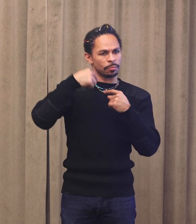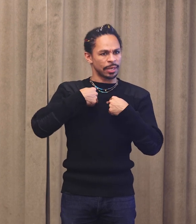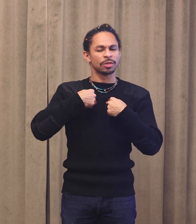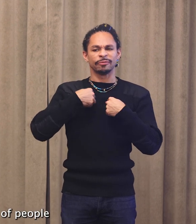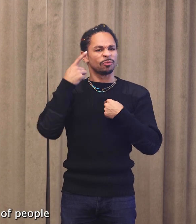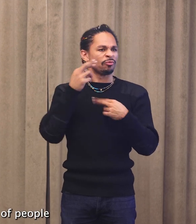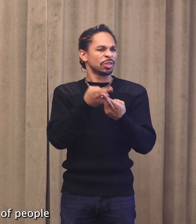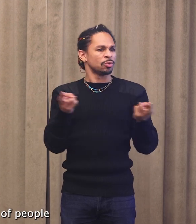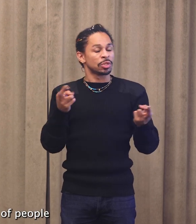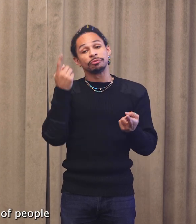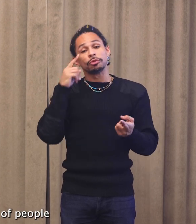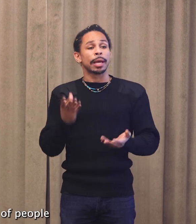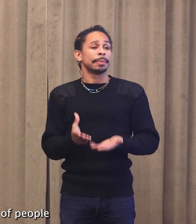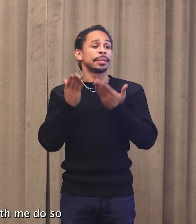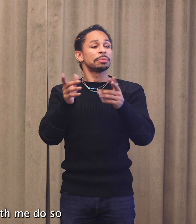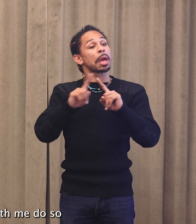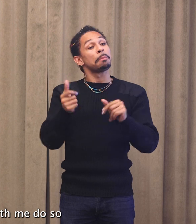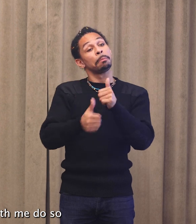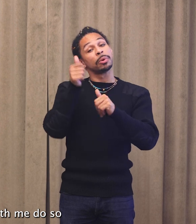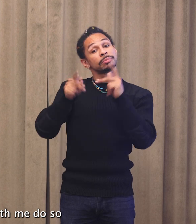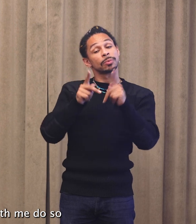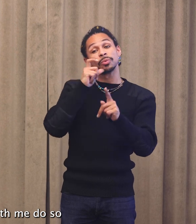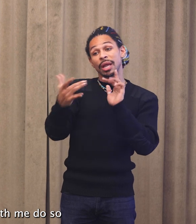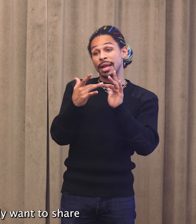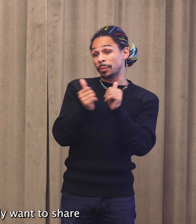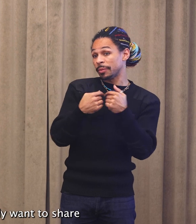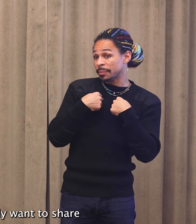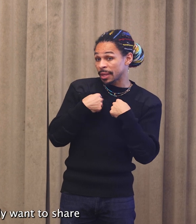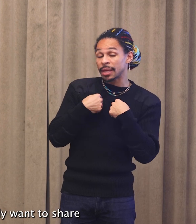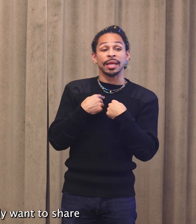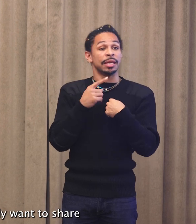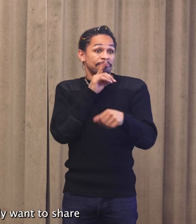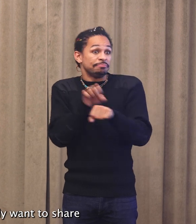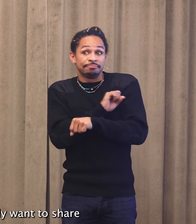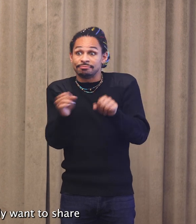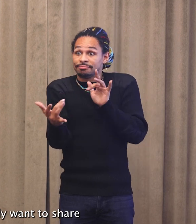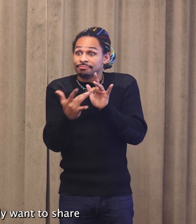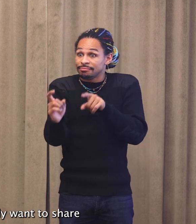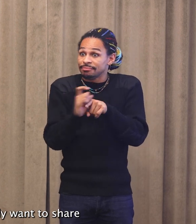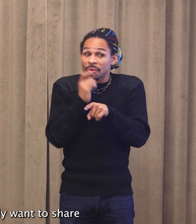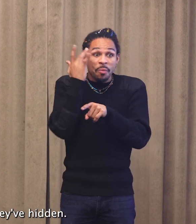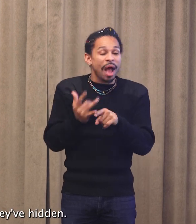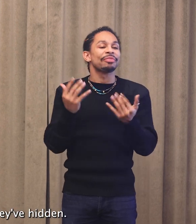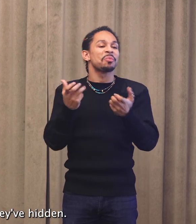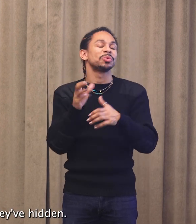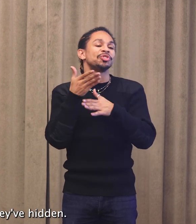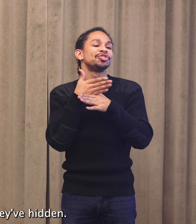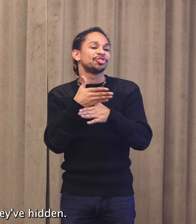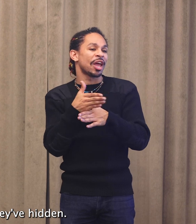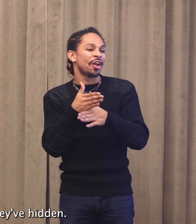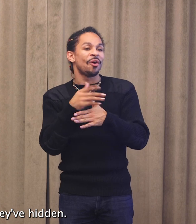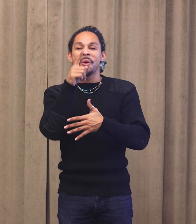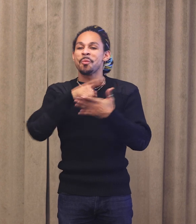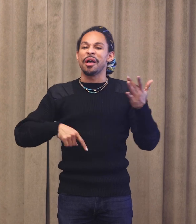the majority of people who connect with me do so because they simply want to share the thing